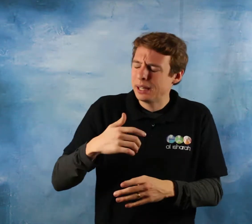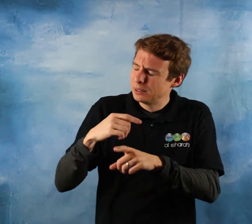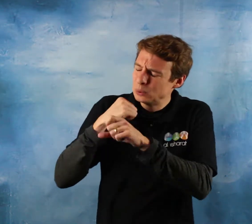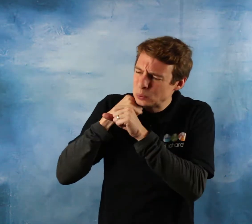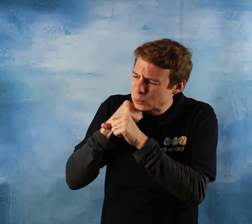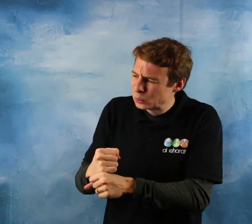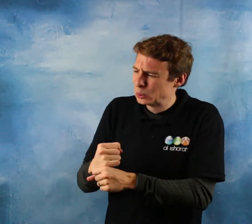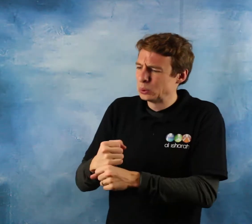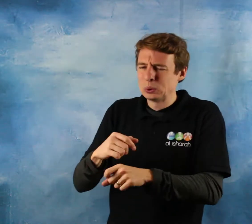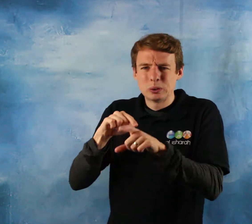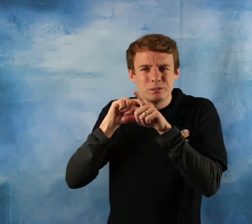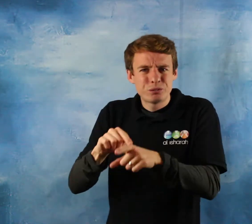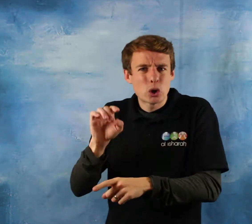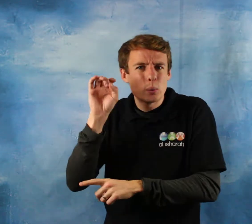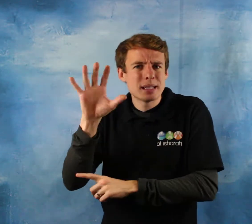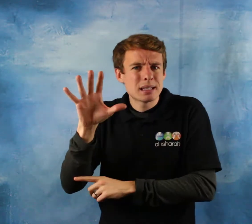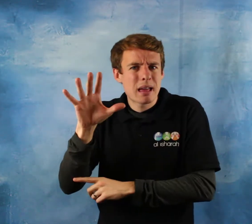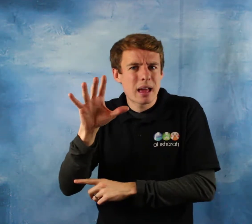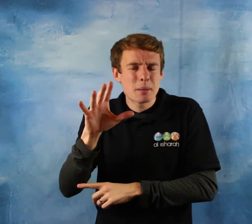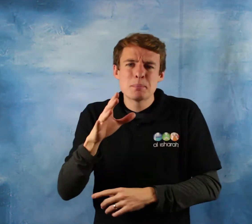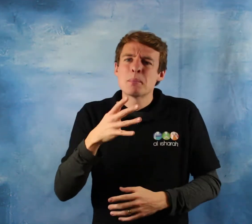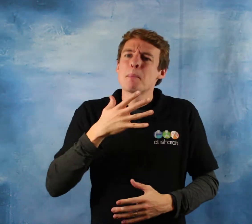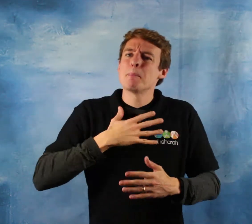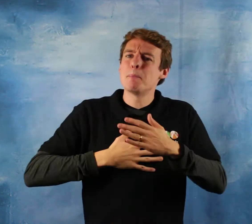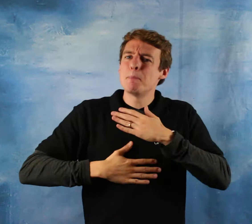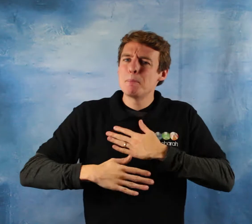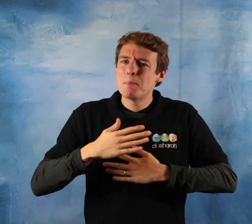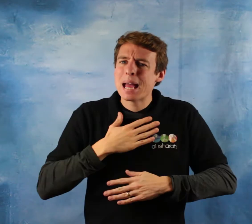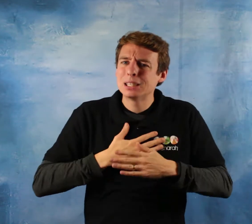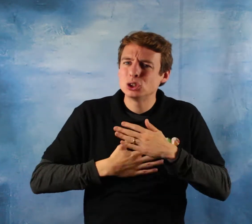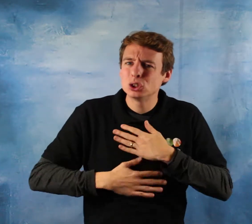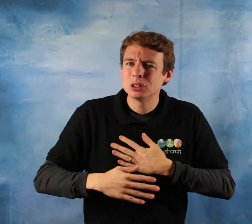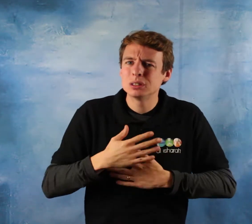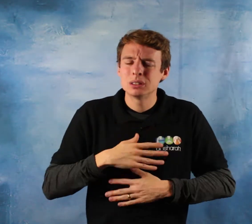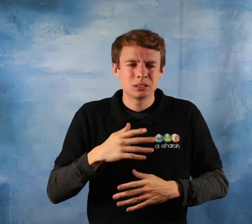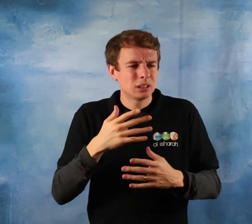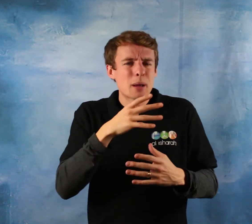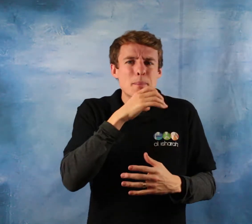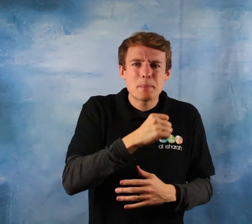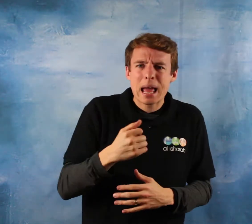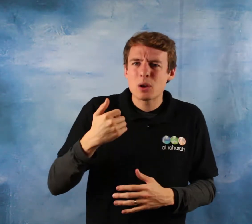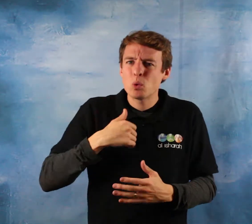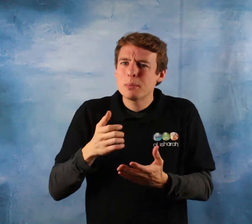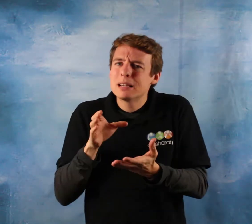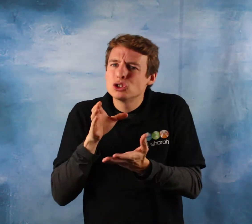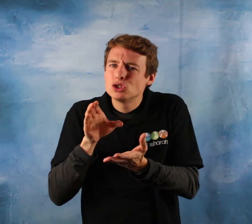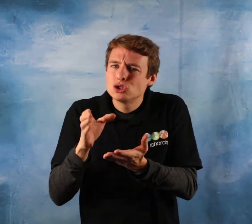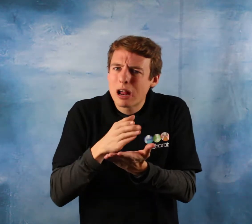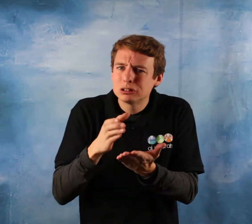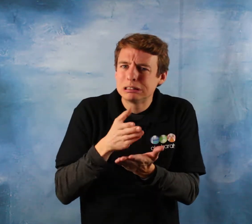The patient men and patient women. The humble men and humble women. The charitable men and charitable women. The fasting men and